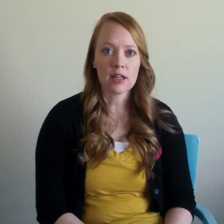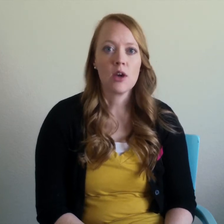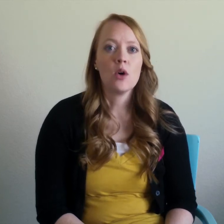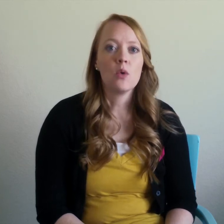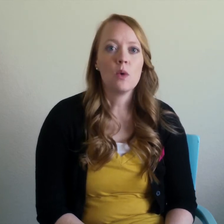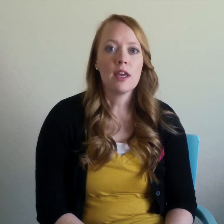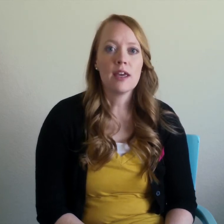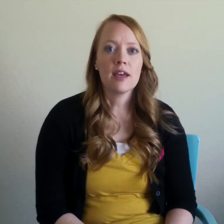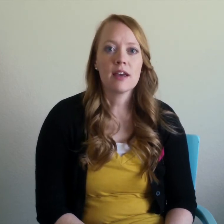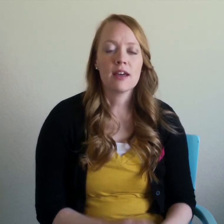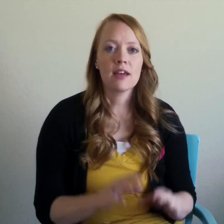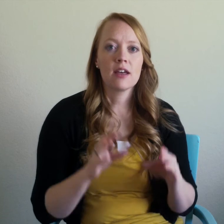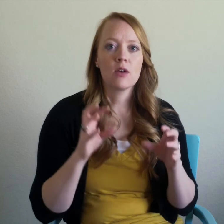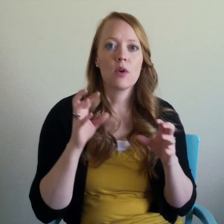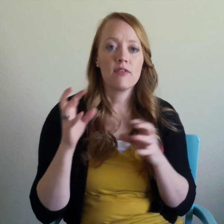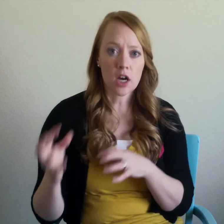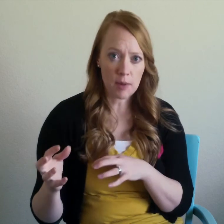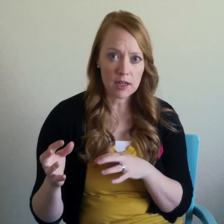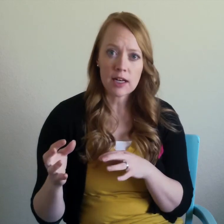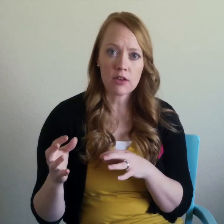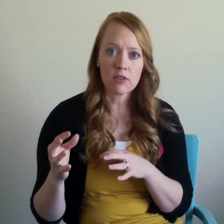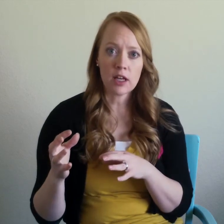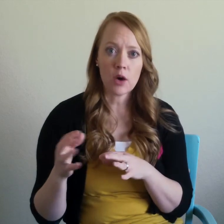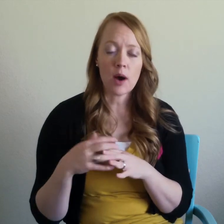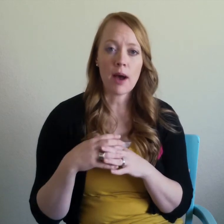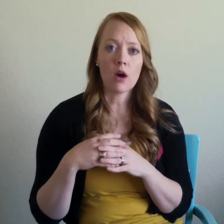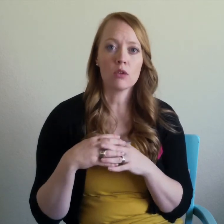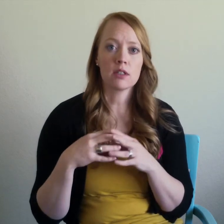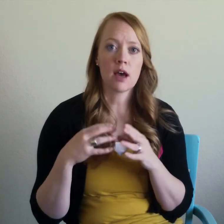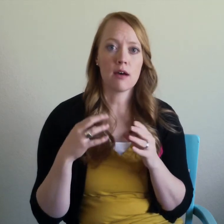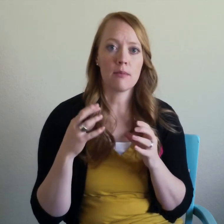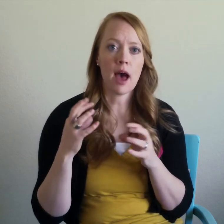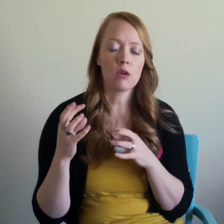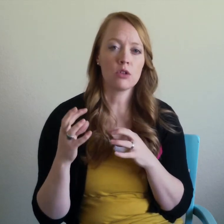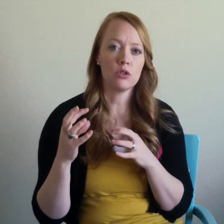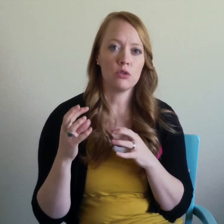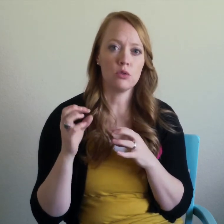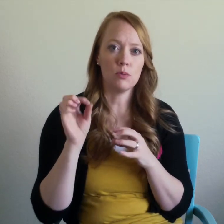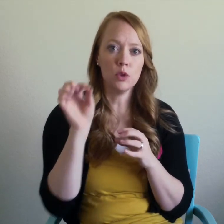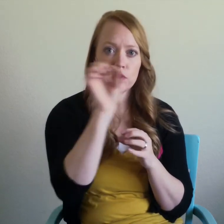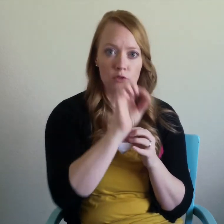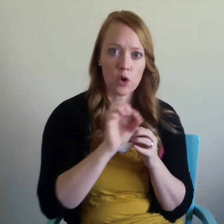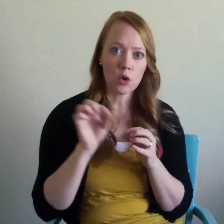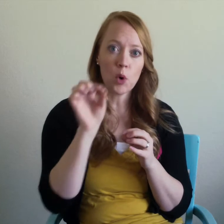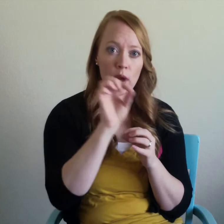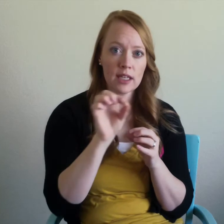we have talked about in another video about how to move your focal point